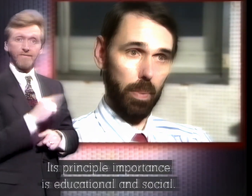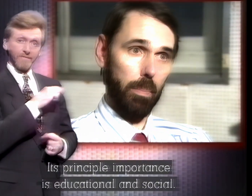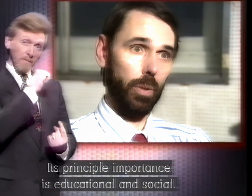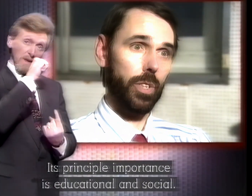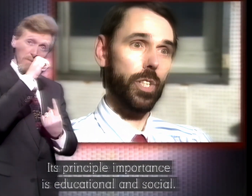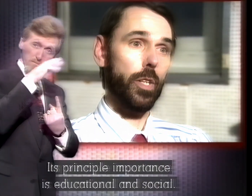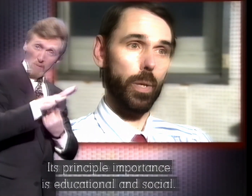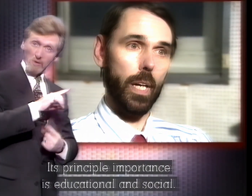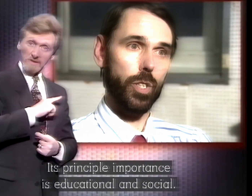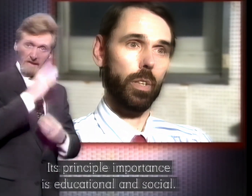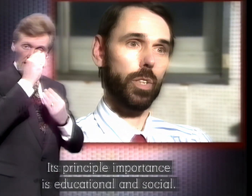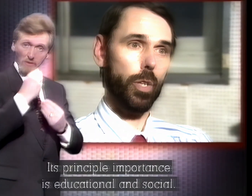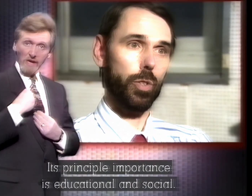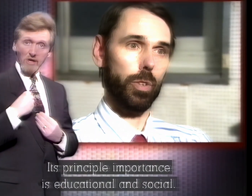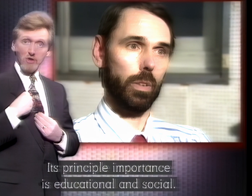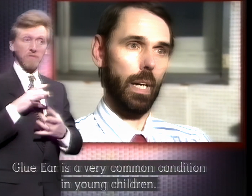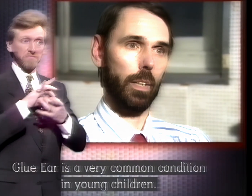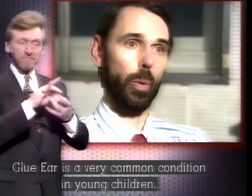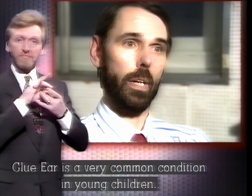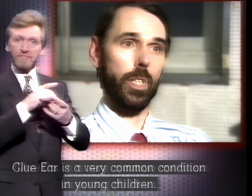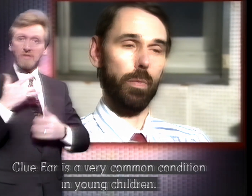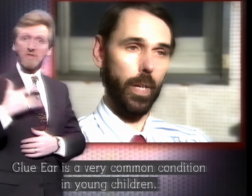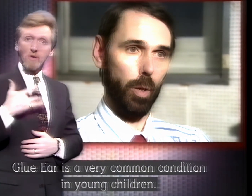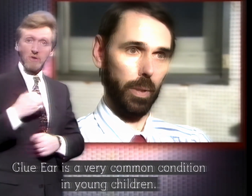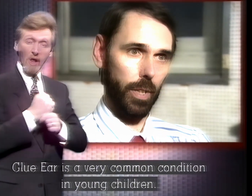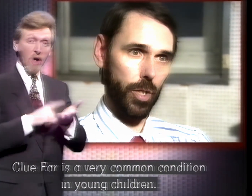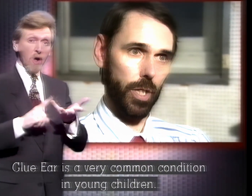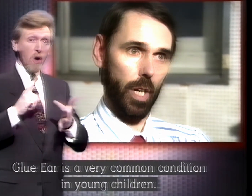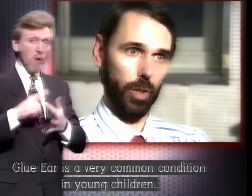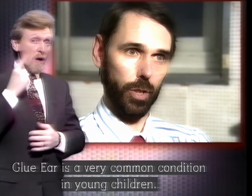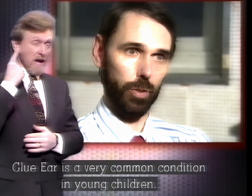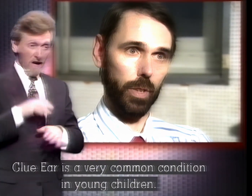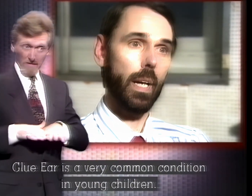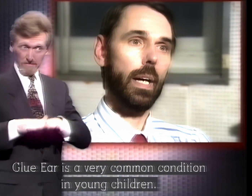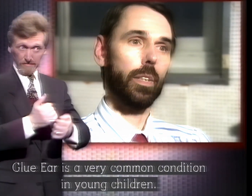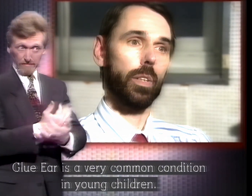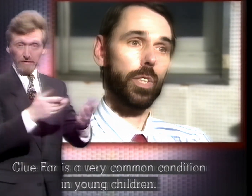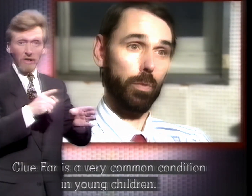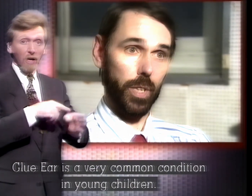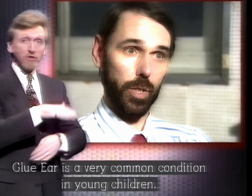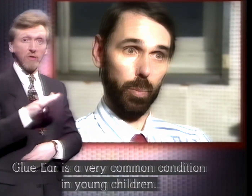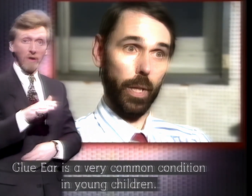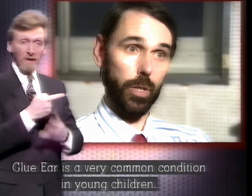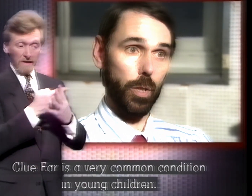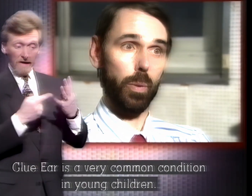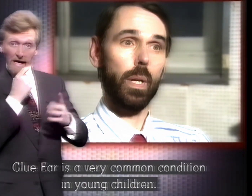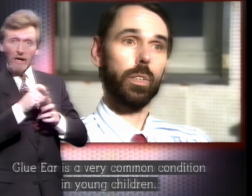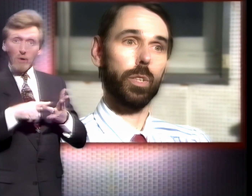importance is educational and social. Glue ear is a very common condition in young children. There are several things that we can do to